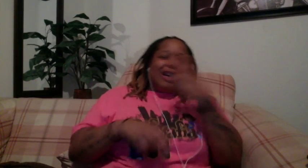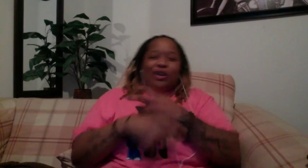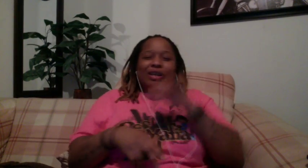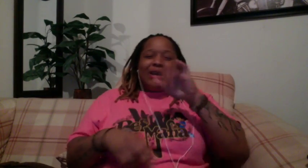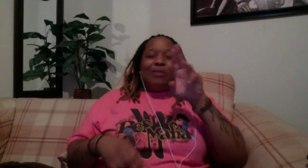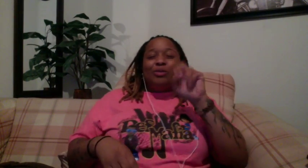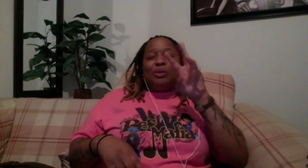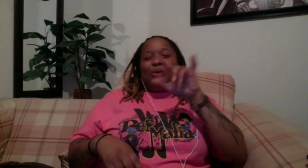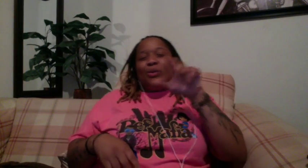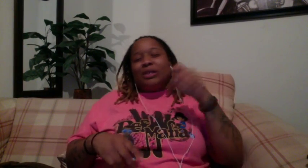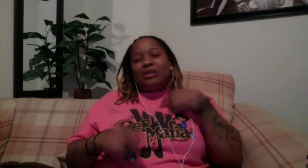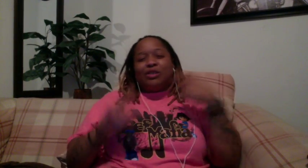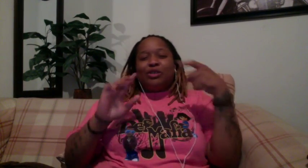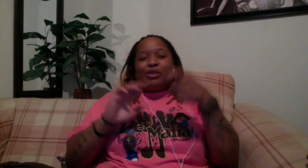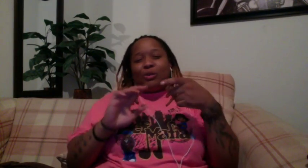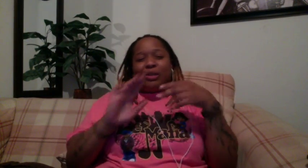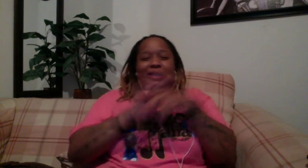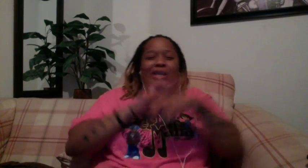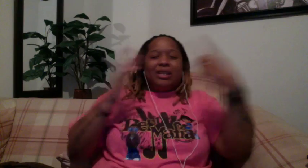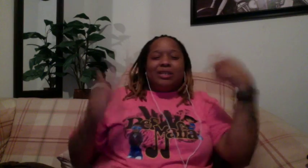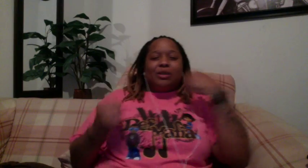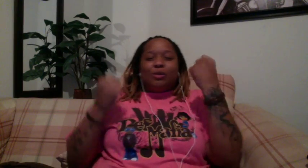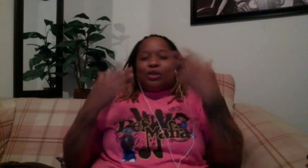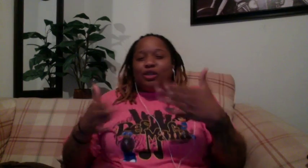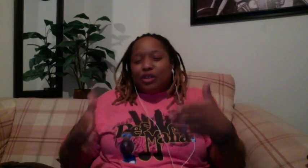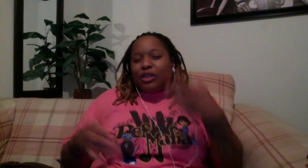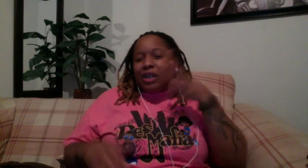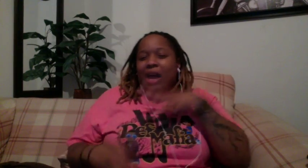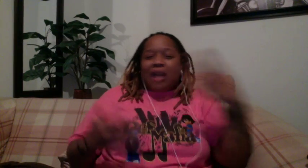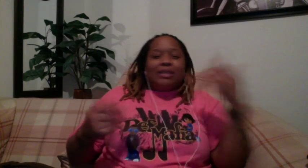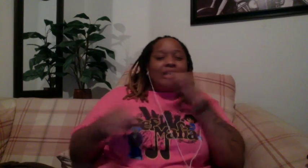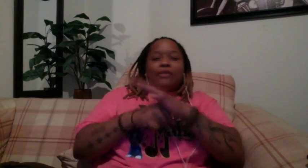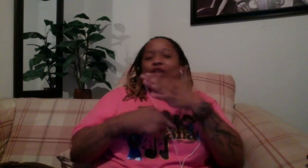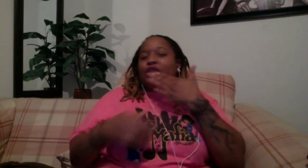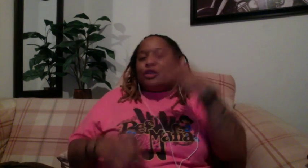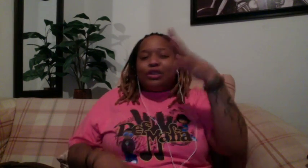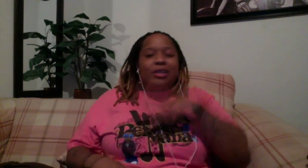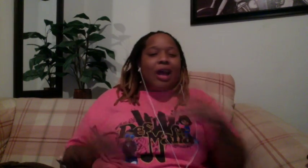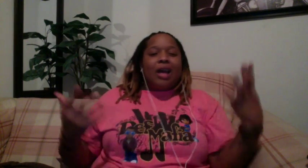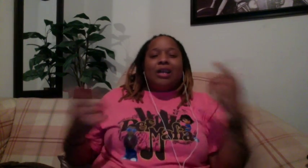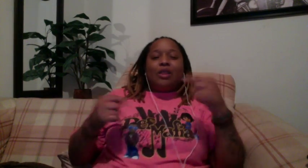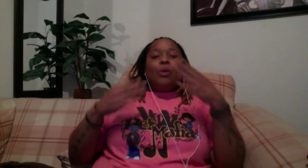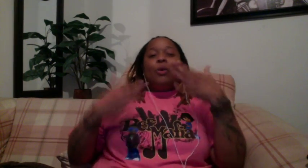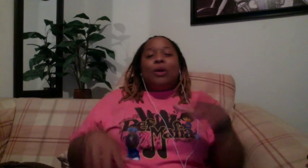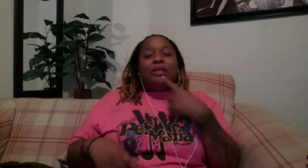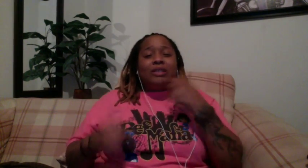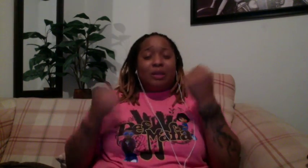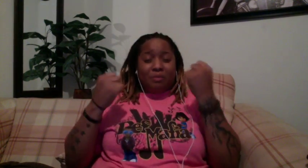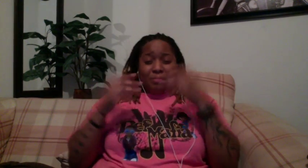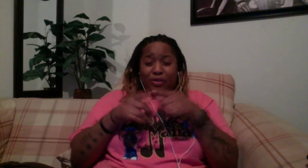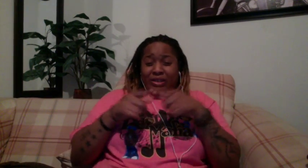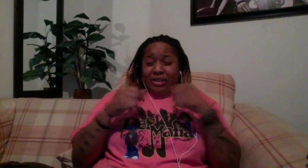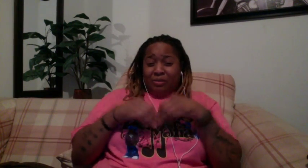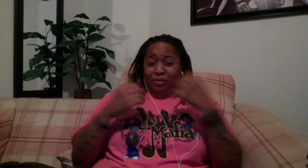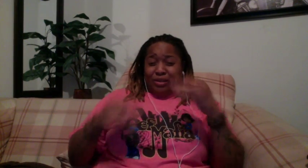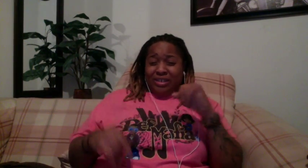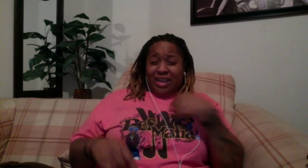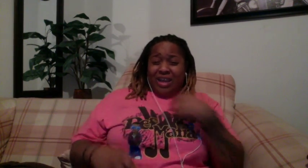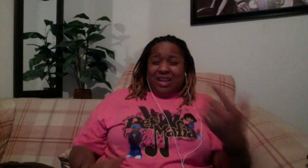hard like you Bruce Willis When I shoot to kill it Too many hood guys, not enough good guys The way you say pussy in plural It's pussy